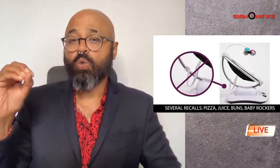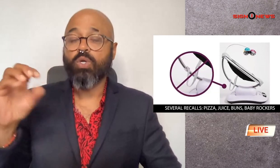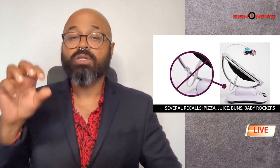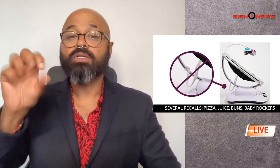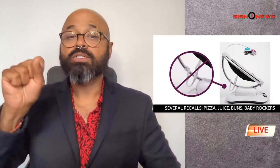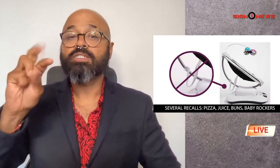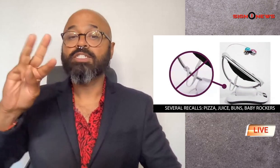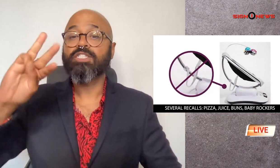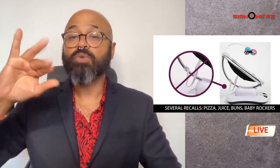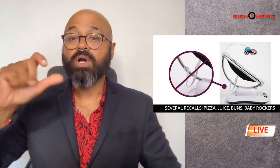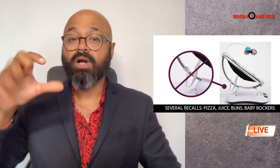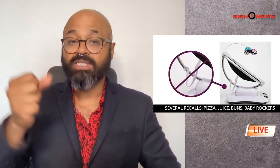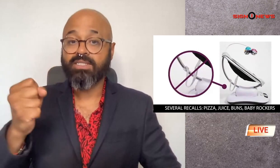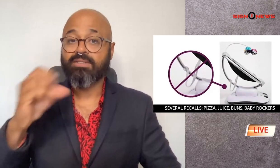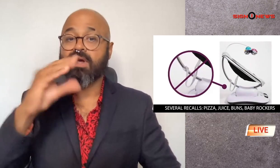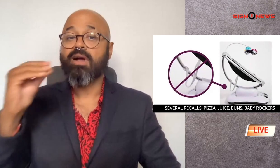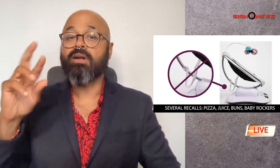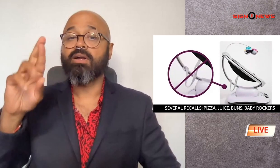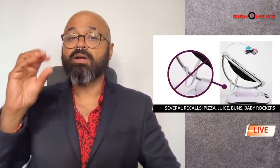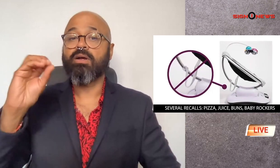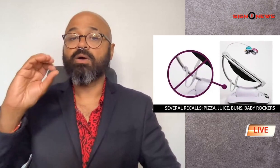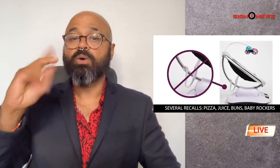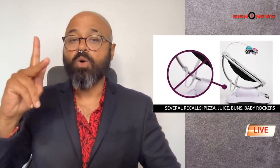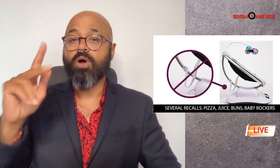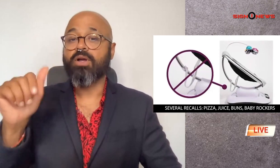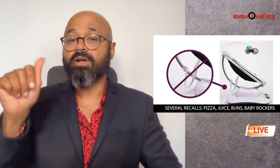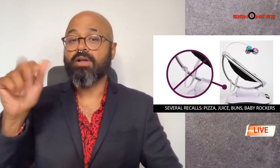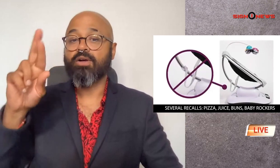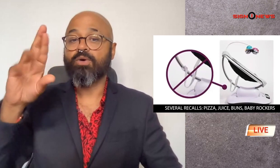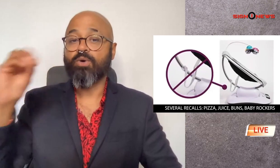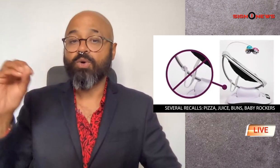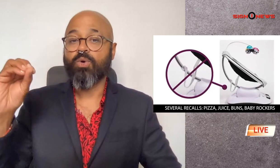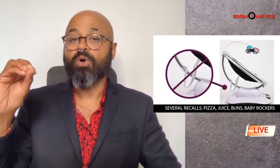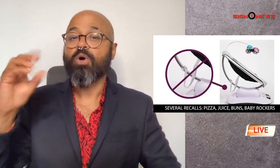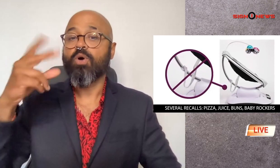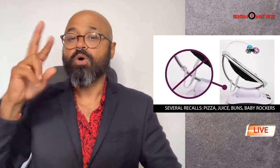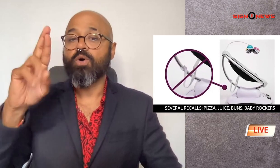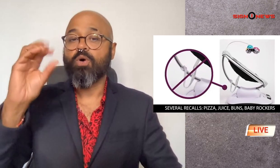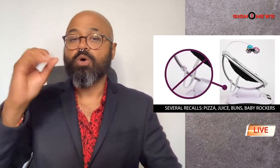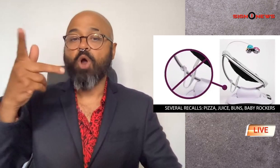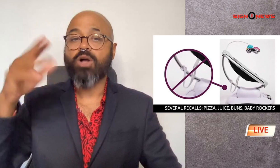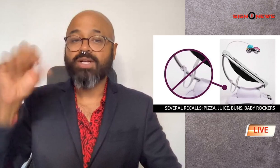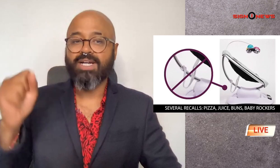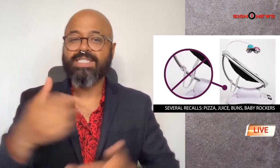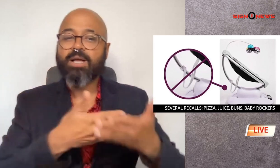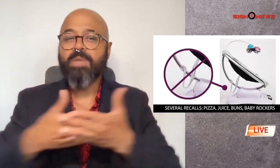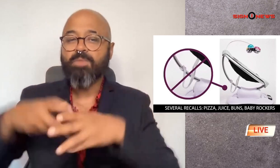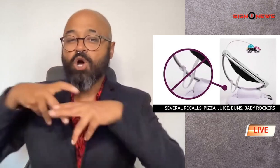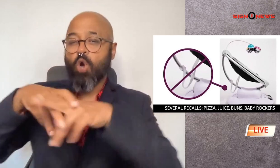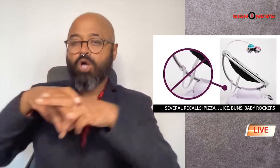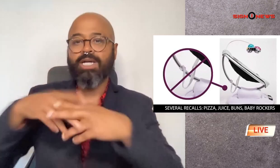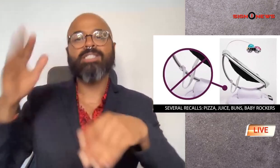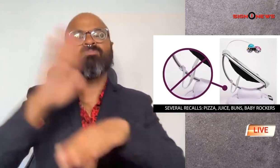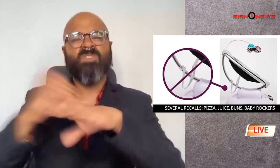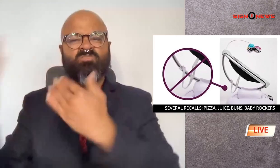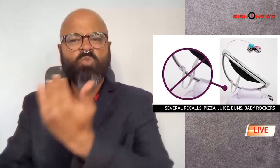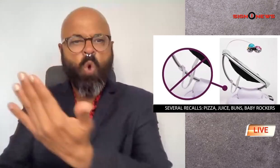and finally two million mama roo swings and rockaroo rockers are being